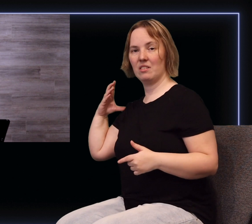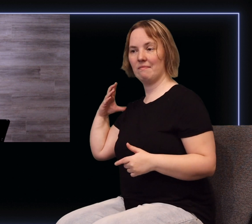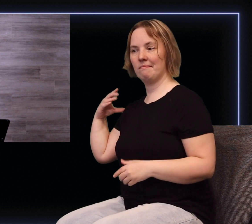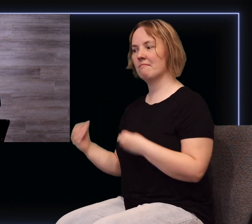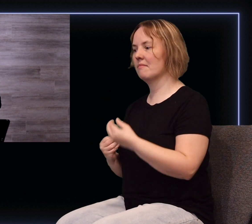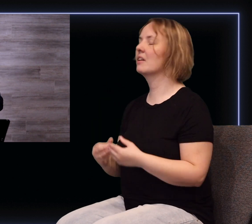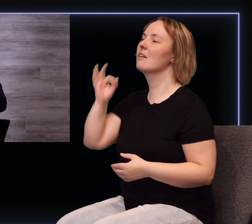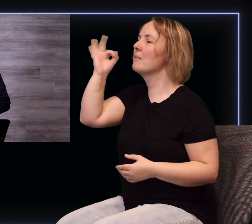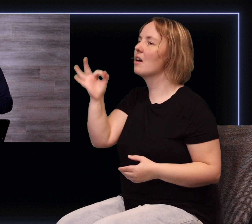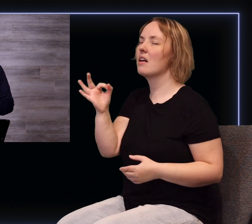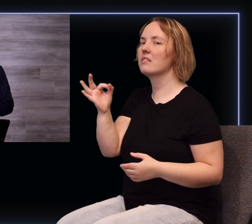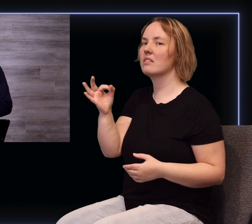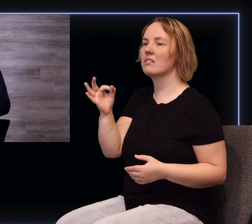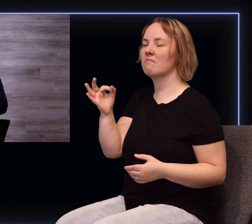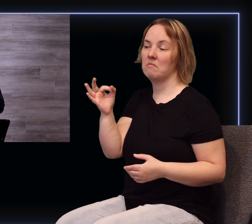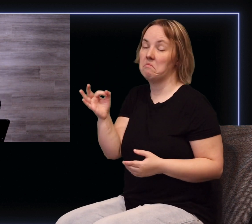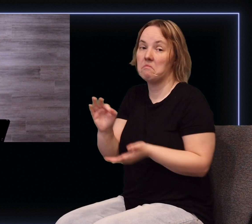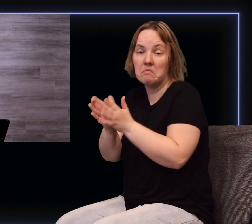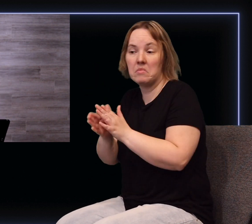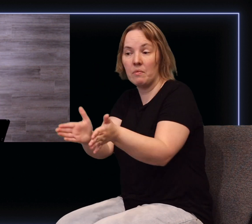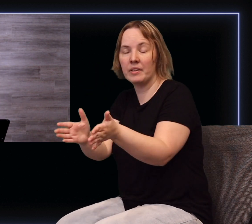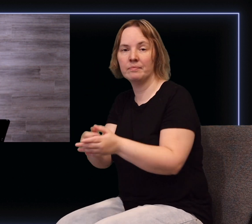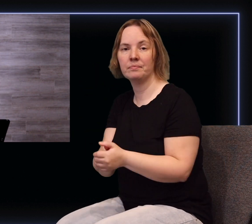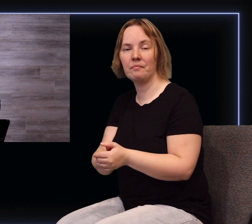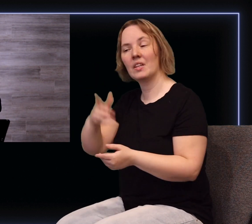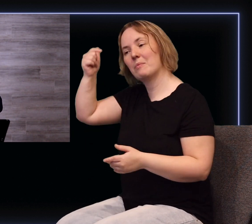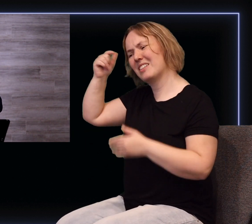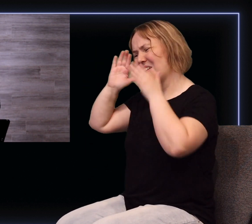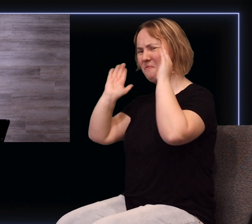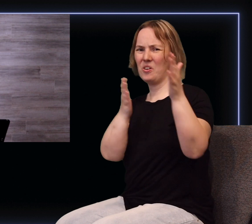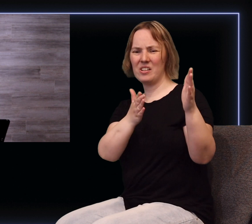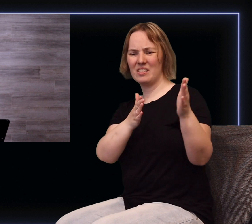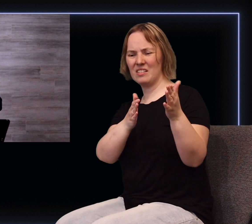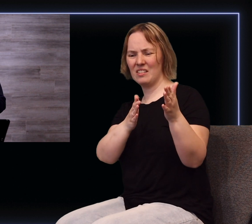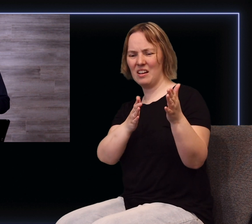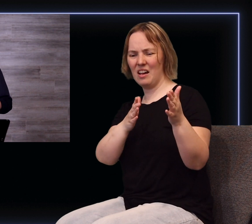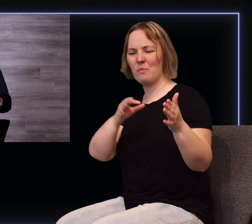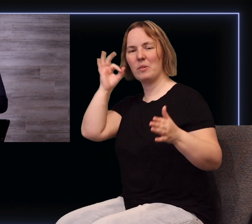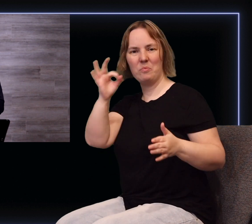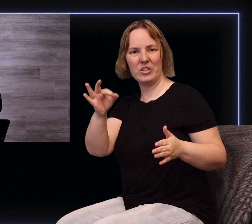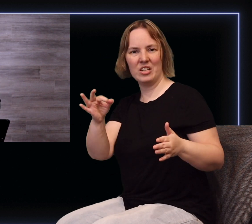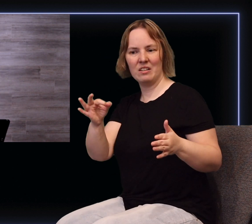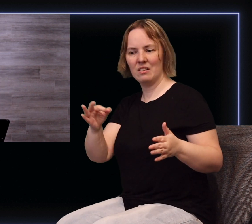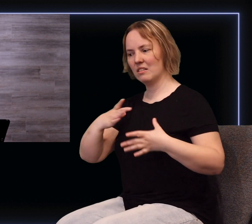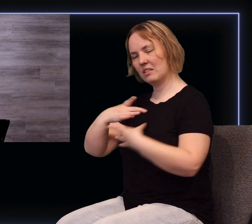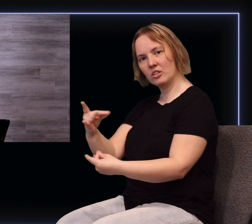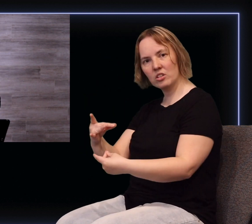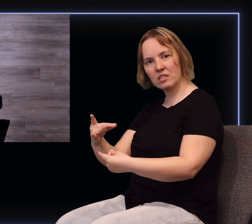a lot of pastors I think today are increasingly becoming that way as well and because of that our focus becomes, well, you know, I want preaching that's interesting,